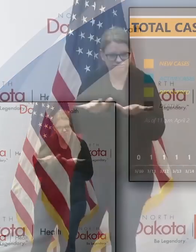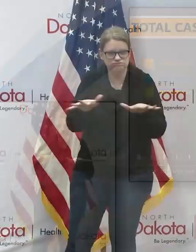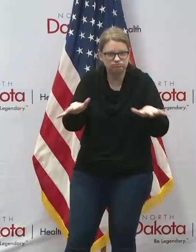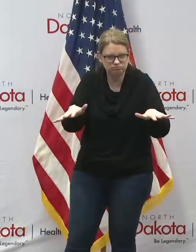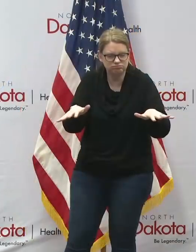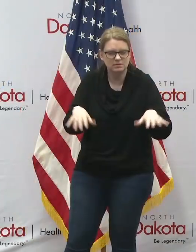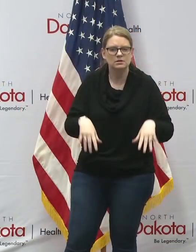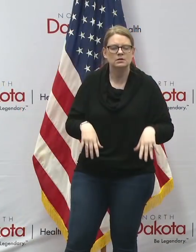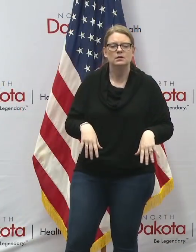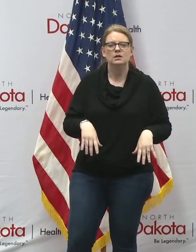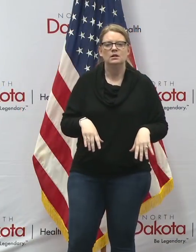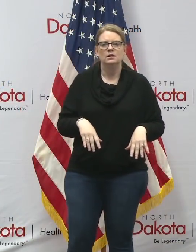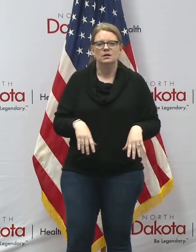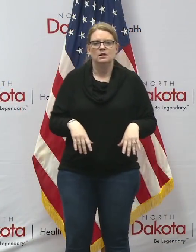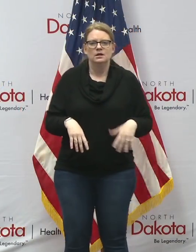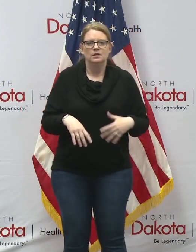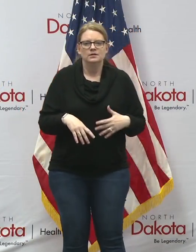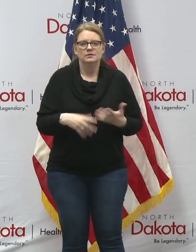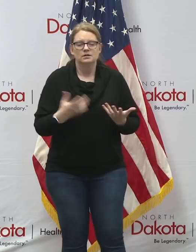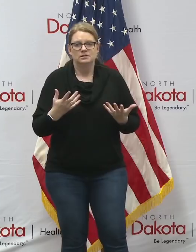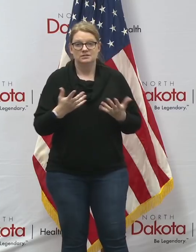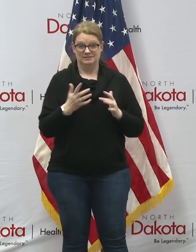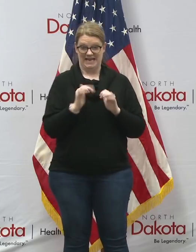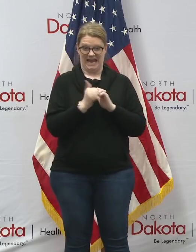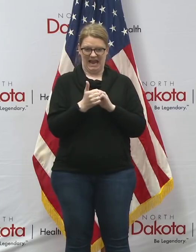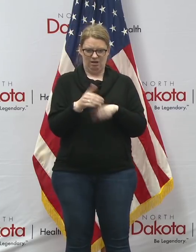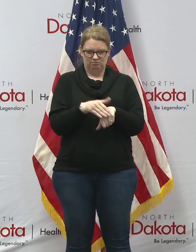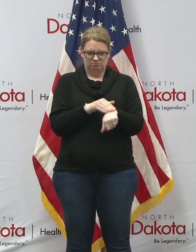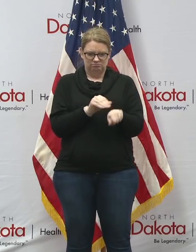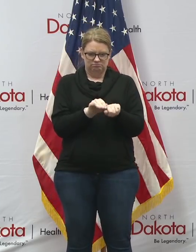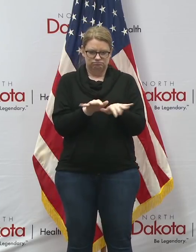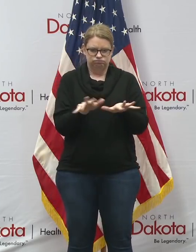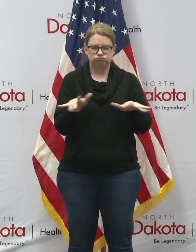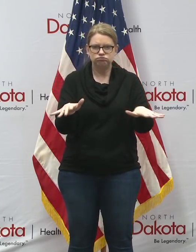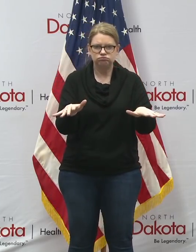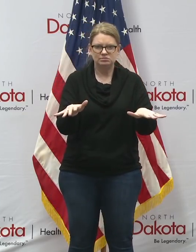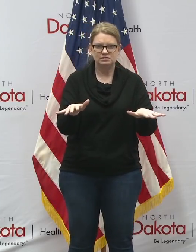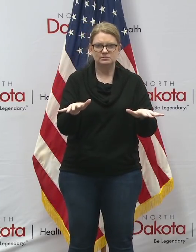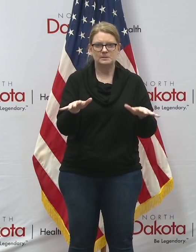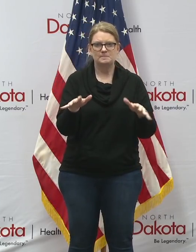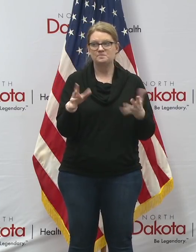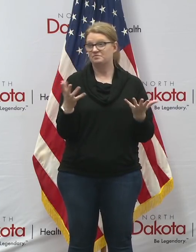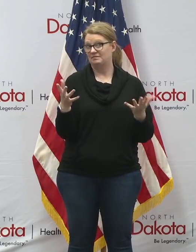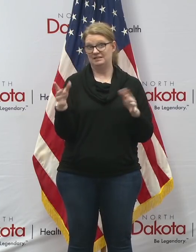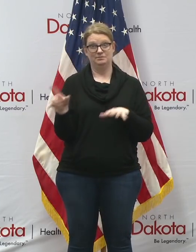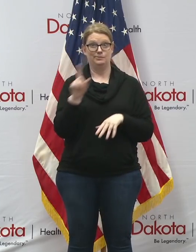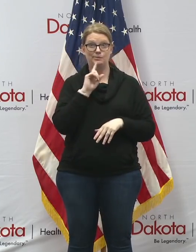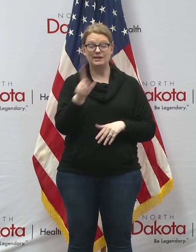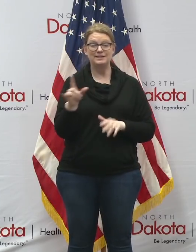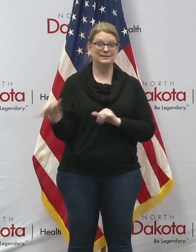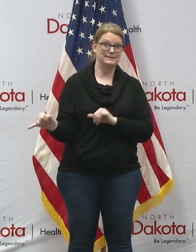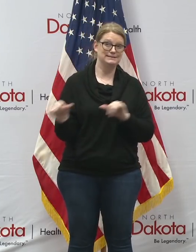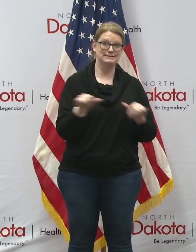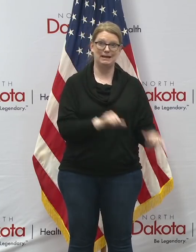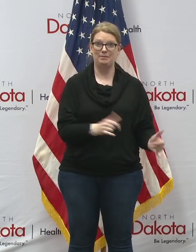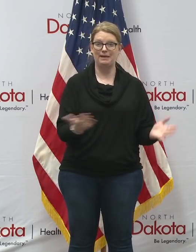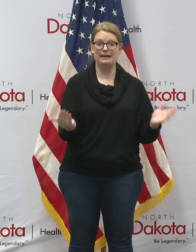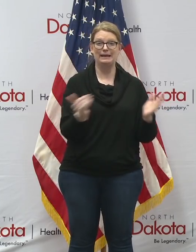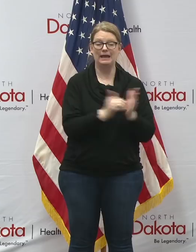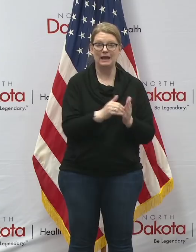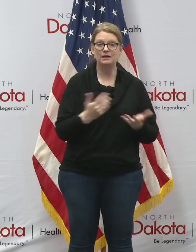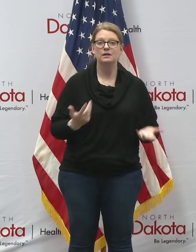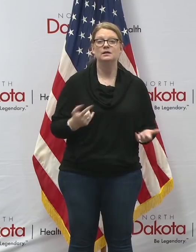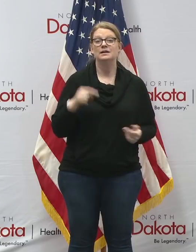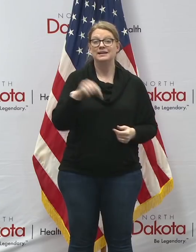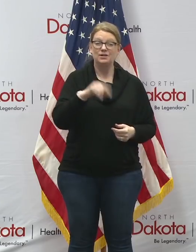in terms of what are we doing to slow the spread it's the same things that we've talked about before which is about you know when we talk about